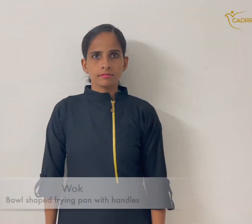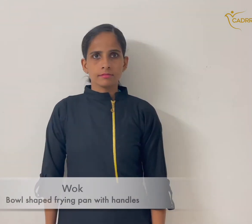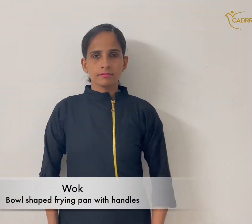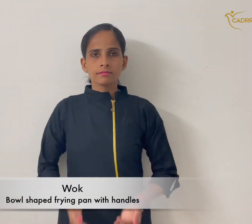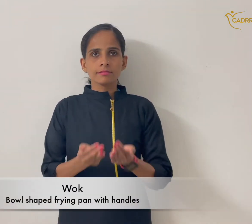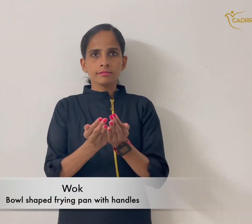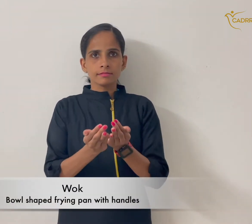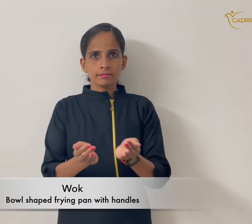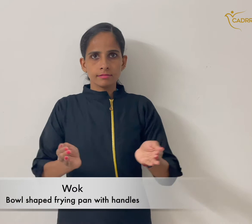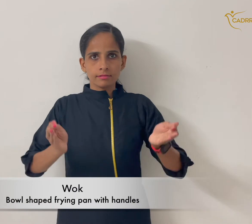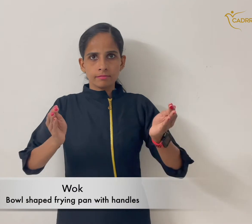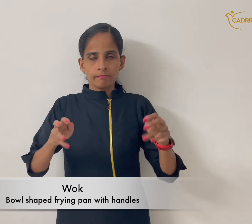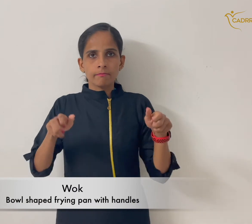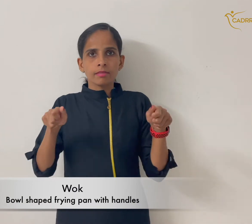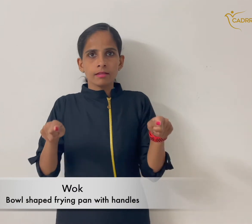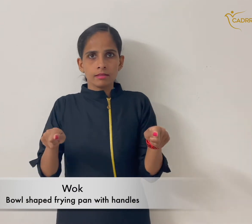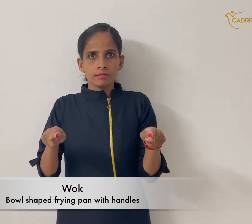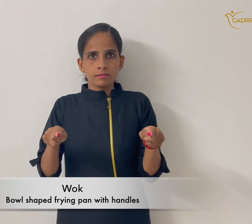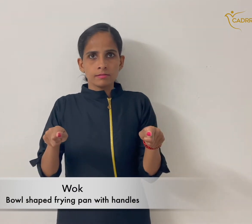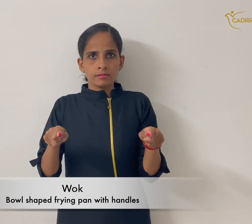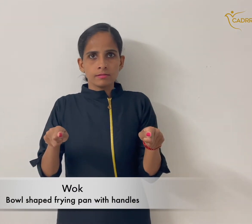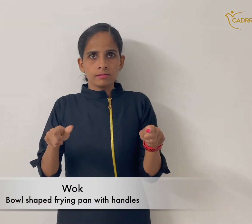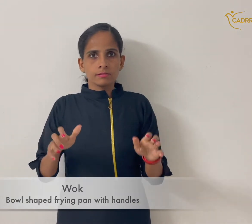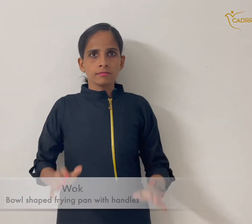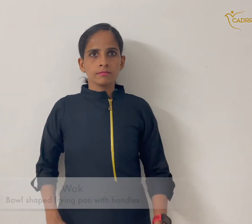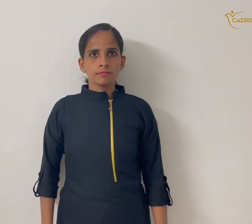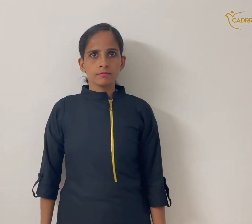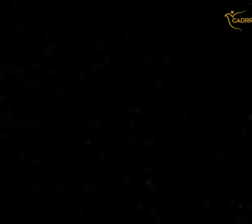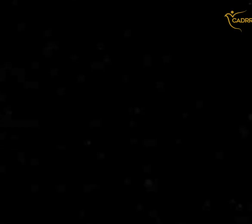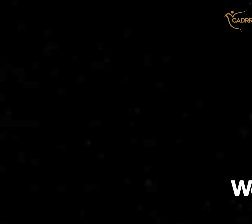Walk a bowl-shaped frying pan with handles